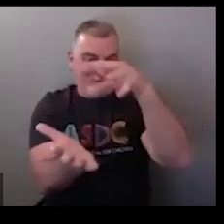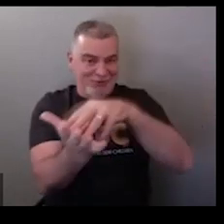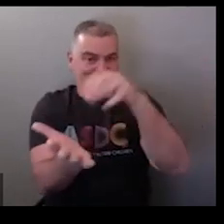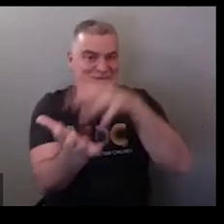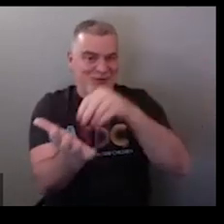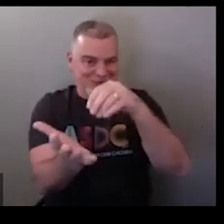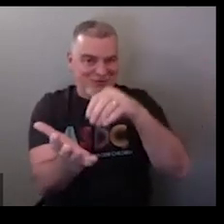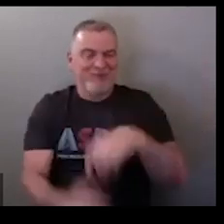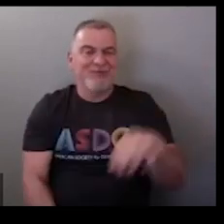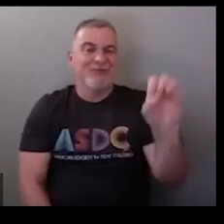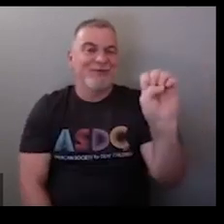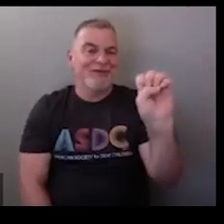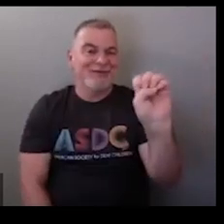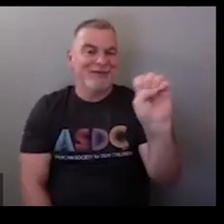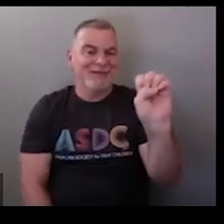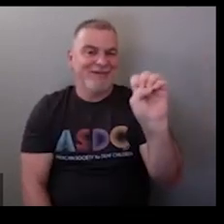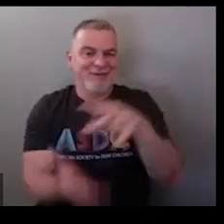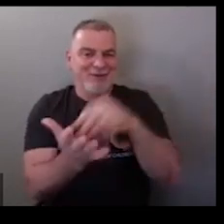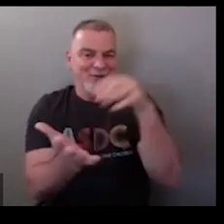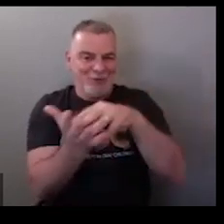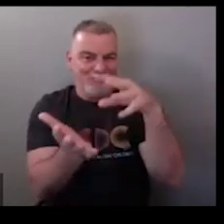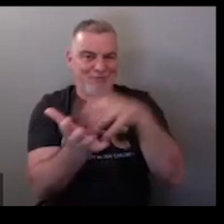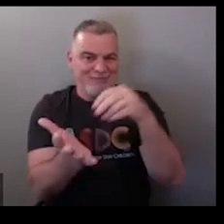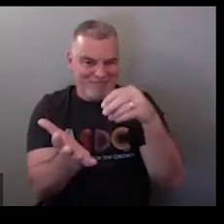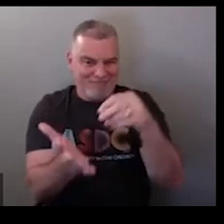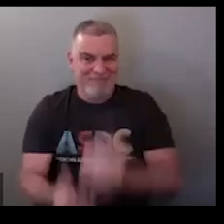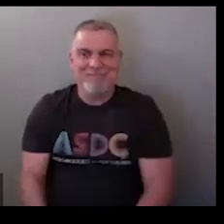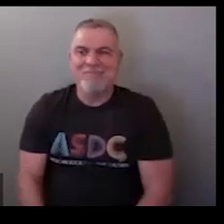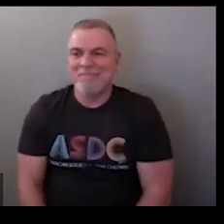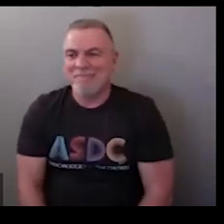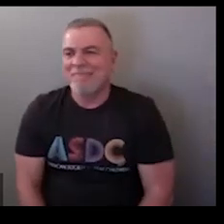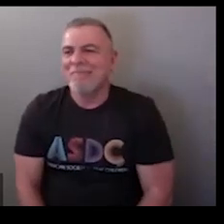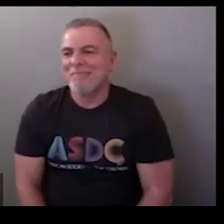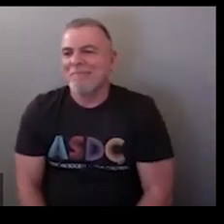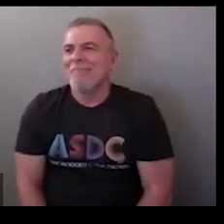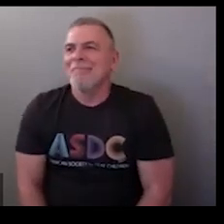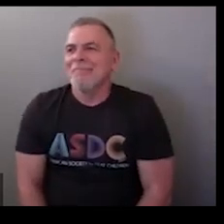and then remote learning or distance learning do you have a question?